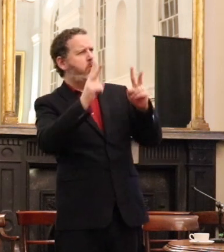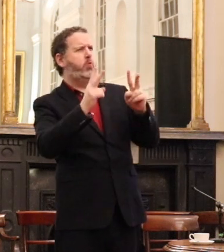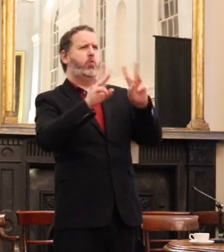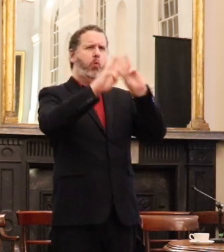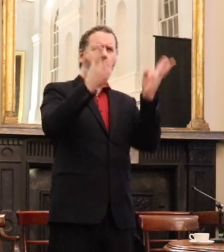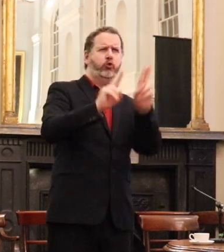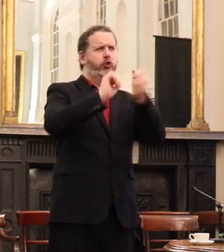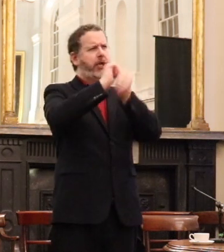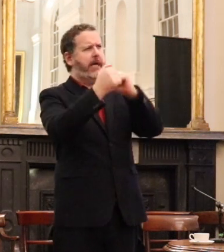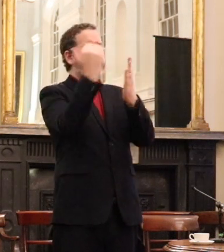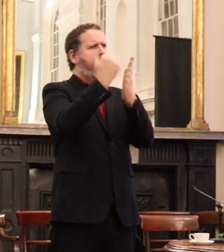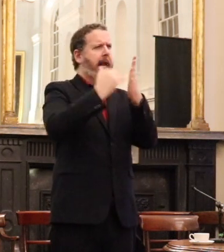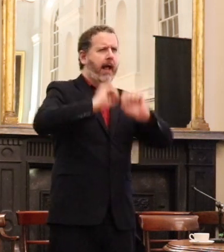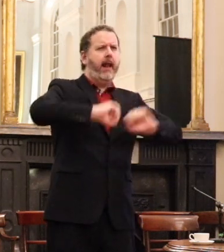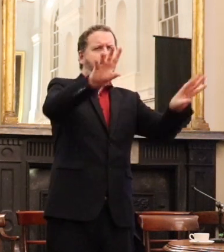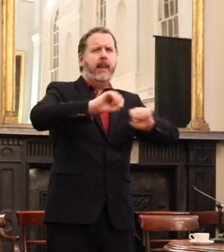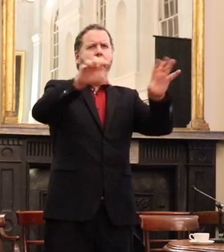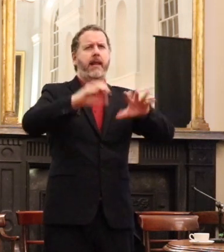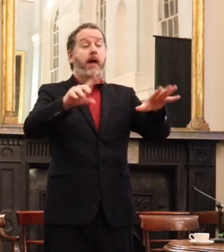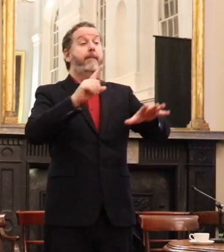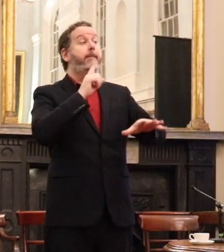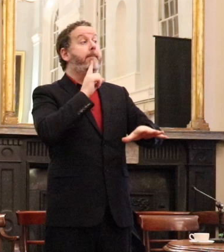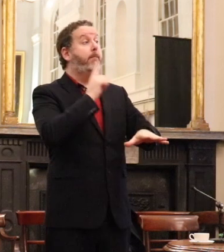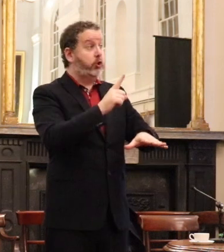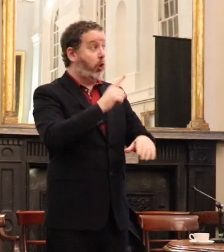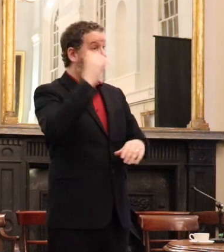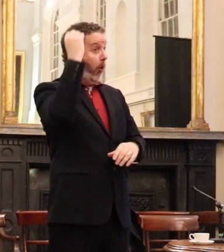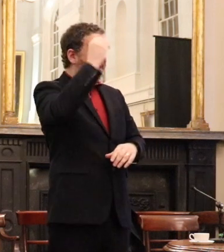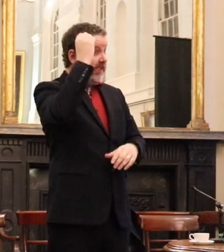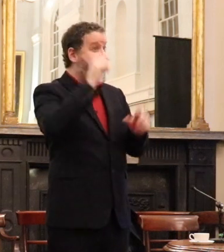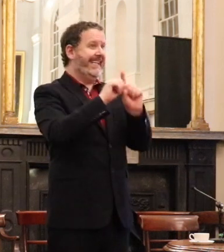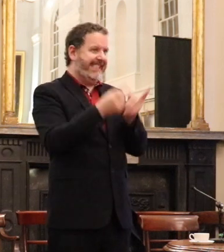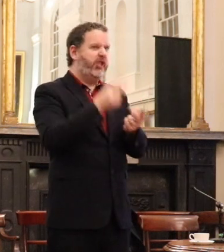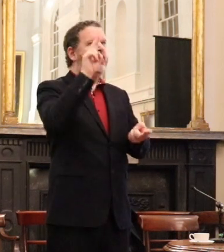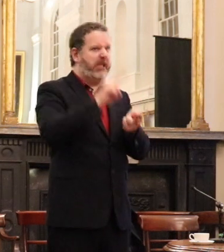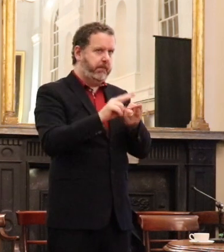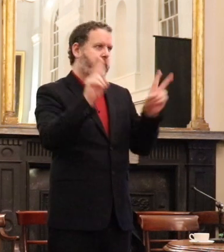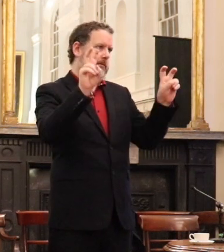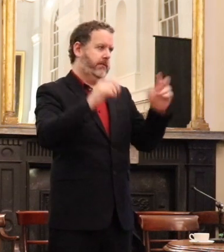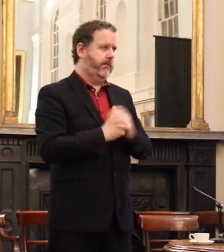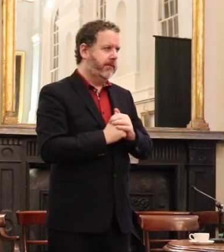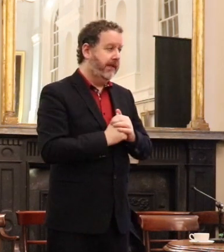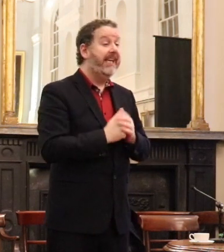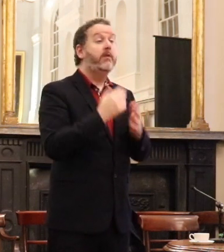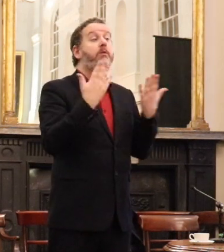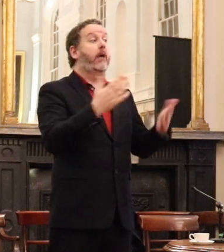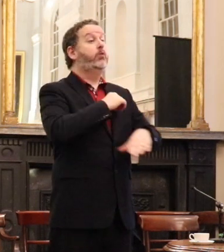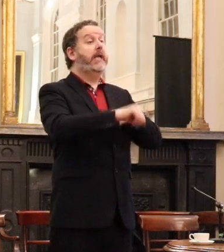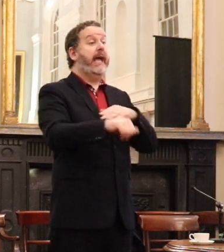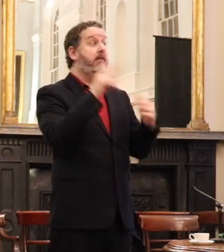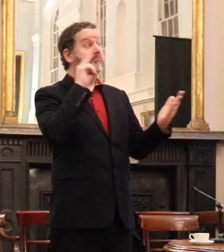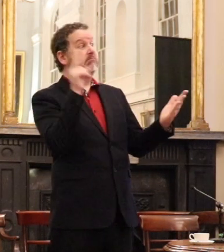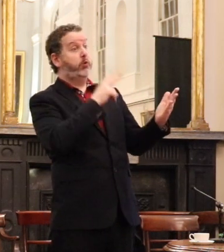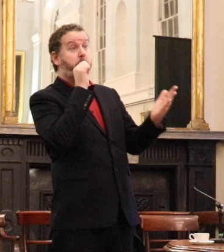should be. But by a large, opinion is cheap. And nowadays, I think, in fact, there's a newspaper that's full of